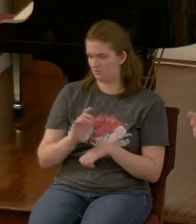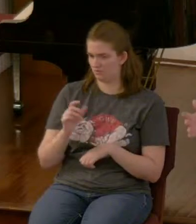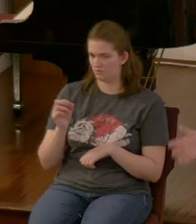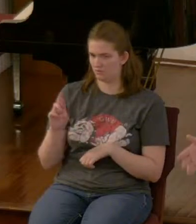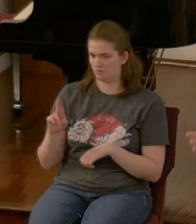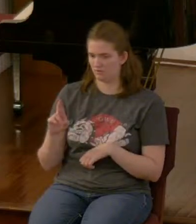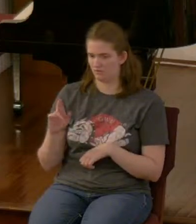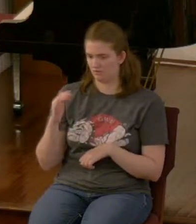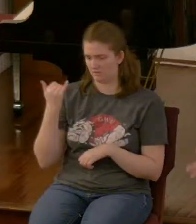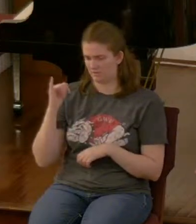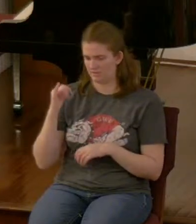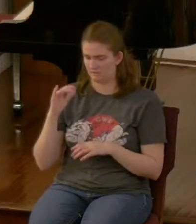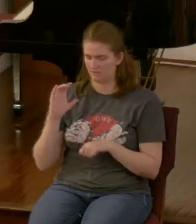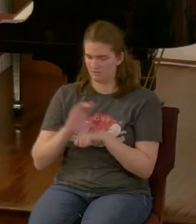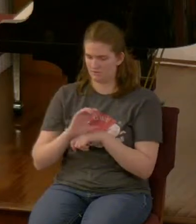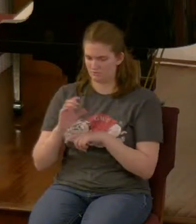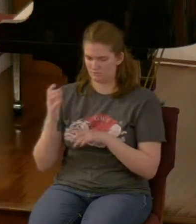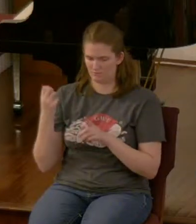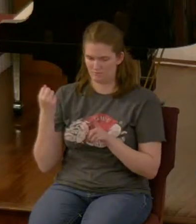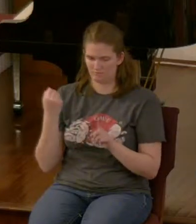way in its downfall